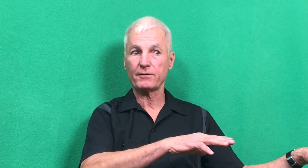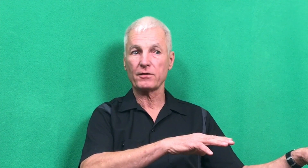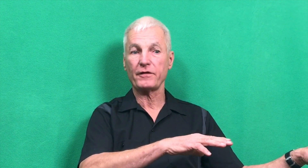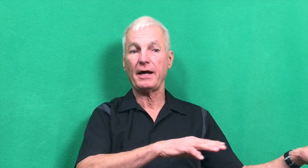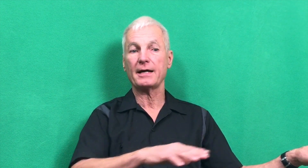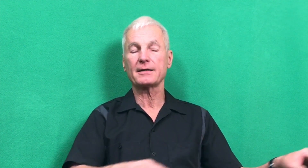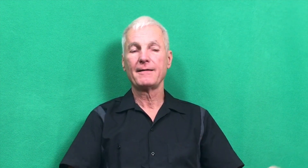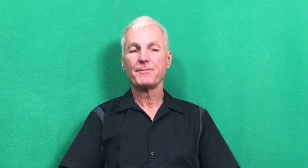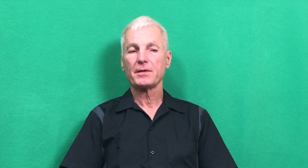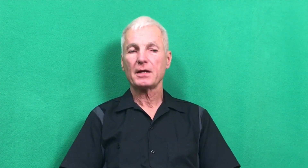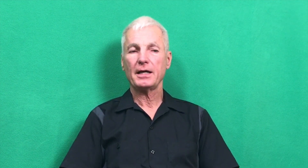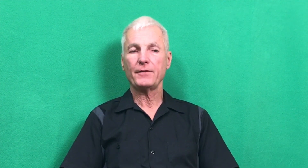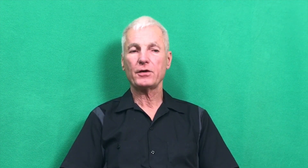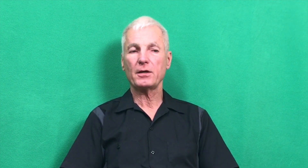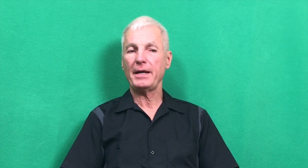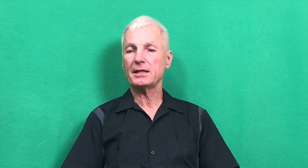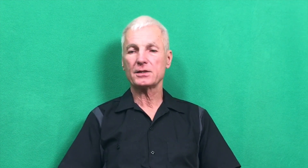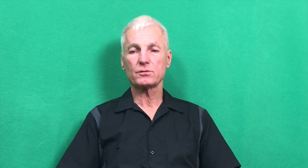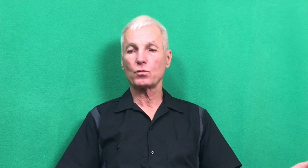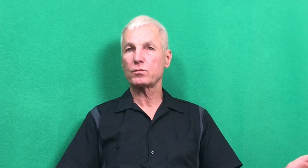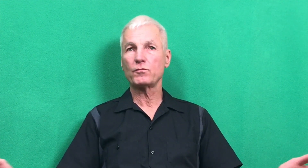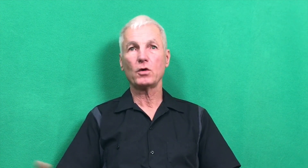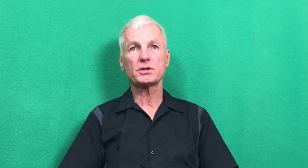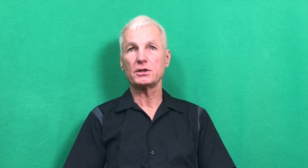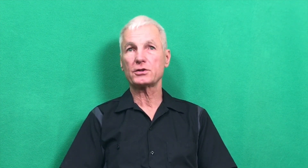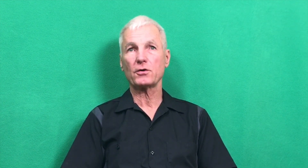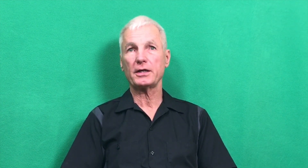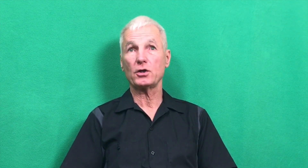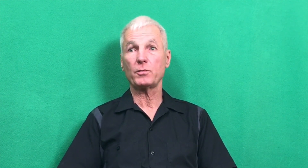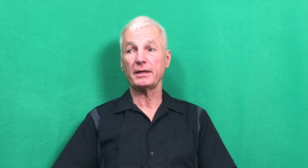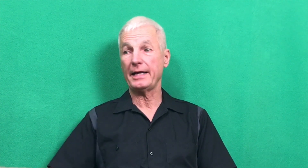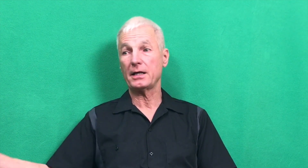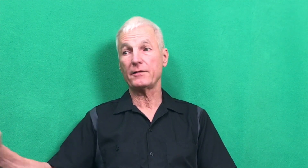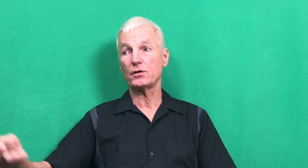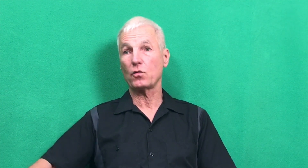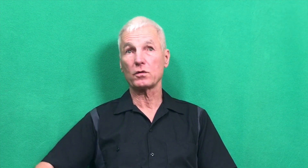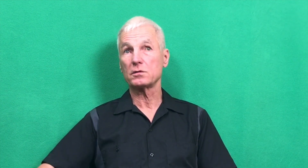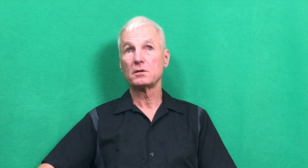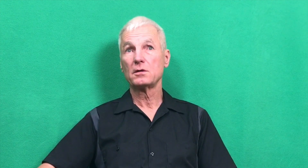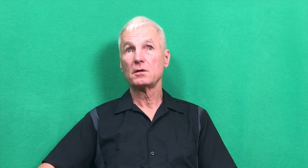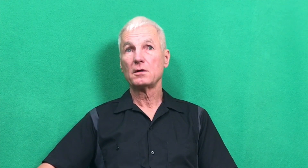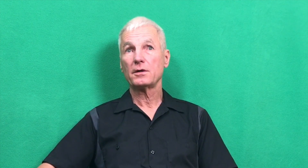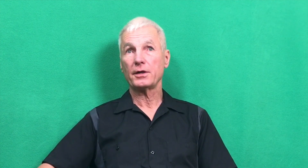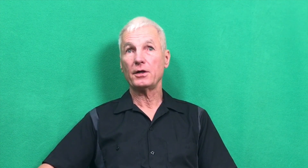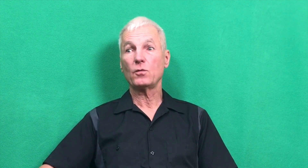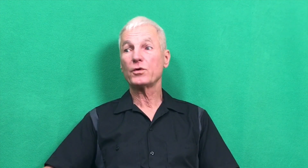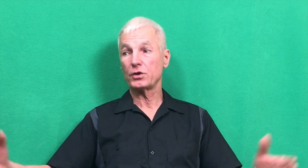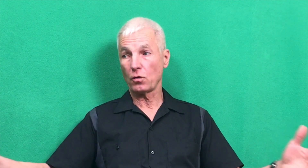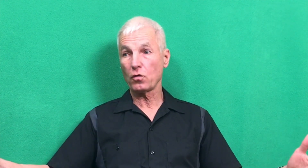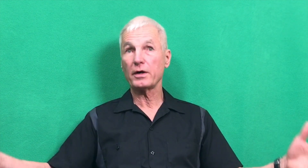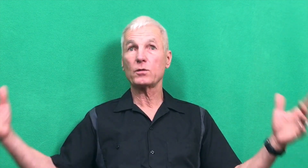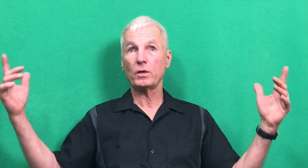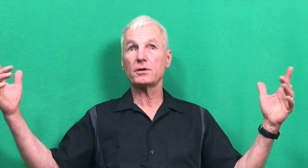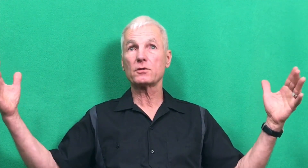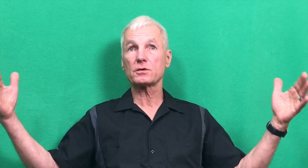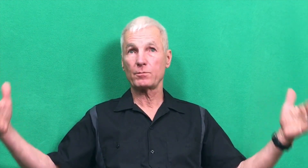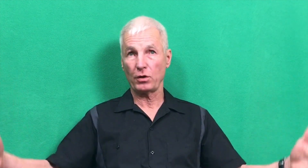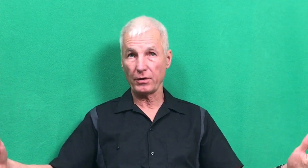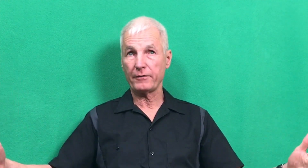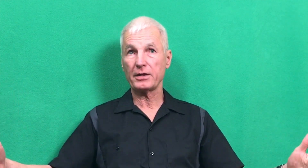after the fact. And if you can imagine roasting a turkey and opening that oven door, you know, with the door and windows, everything